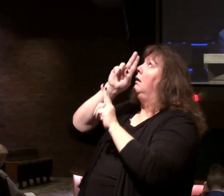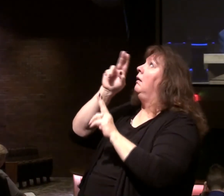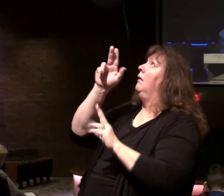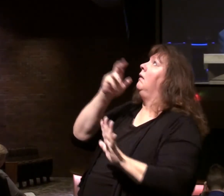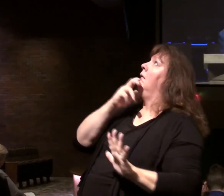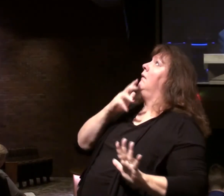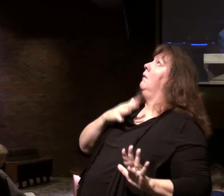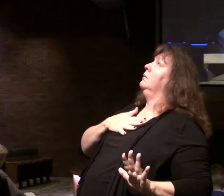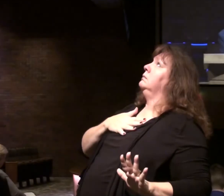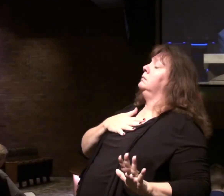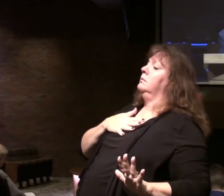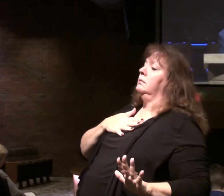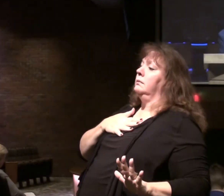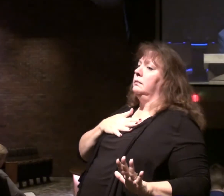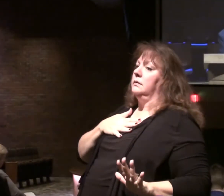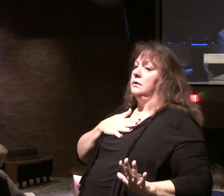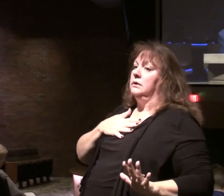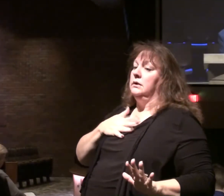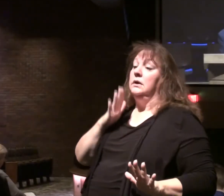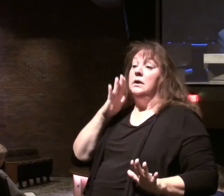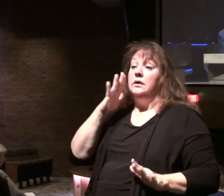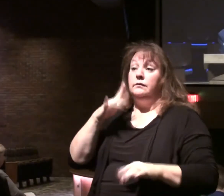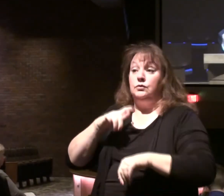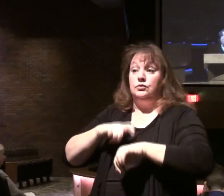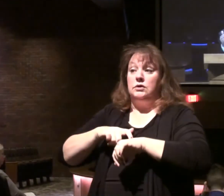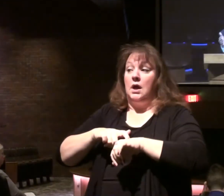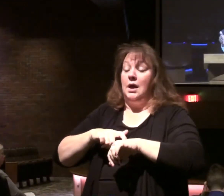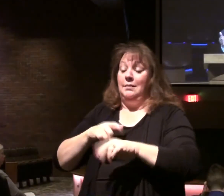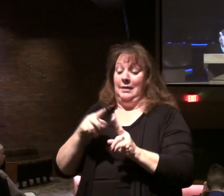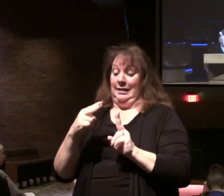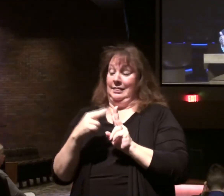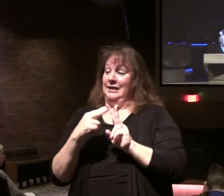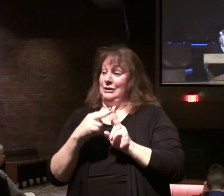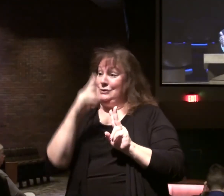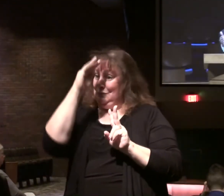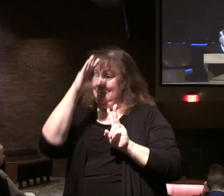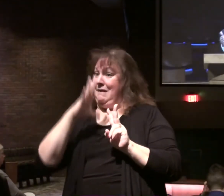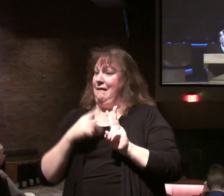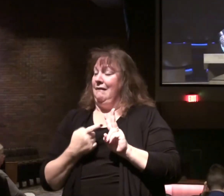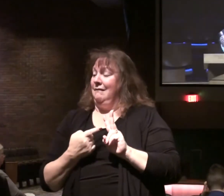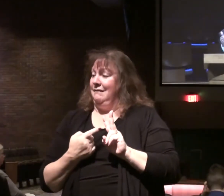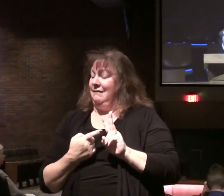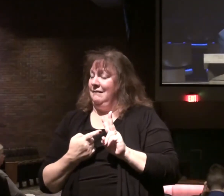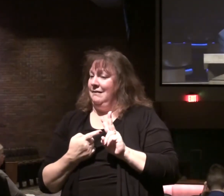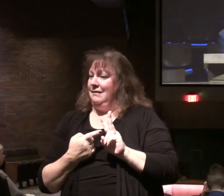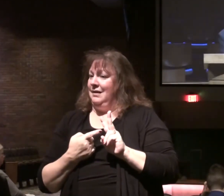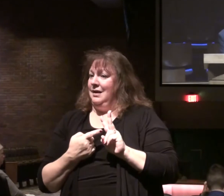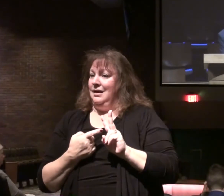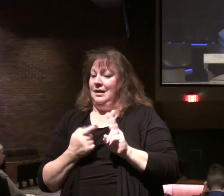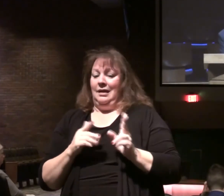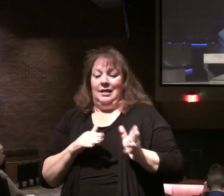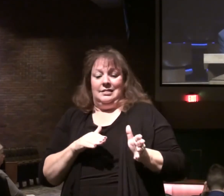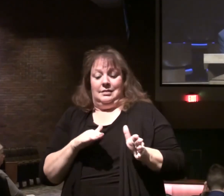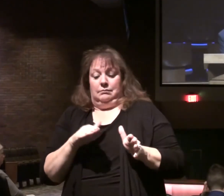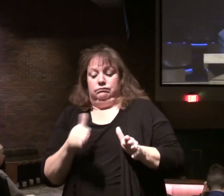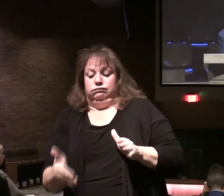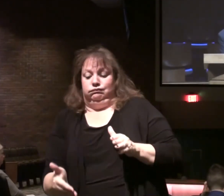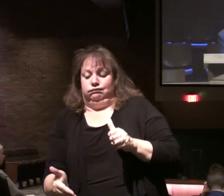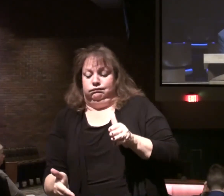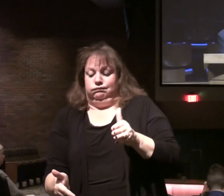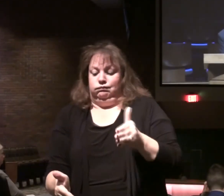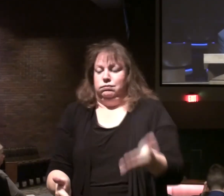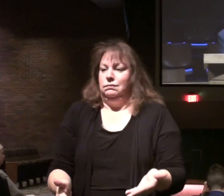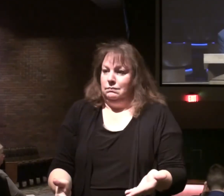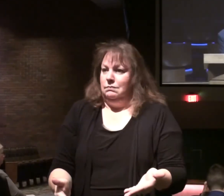down here in a future study. The ministry of these two prophets are dead in the streets of Jerusalem.